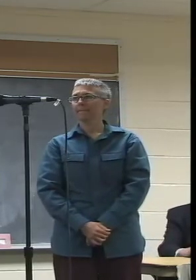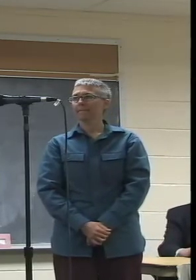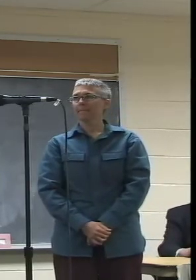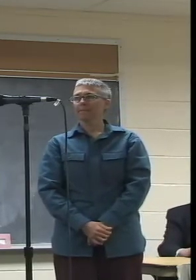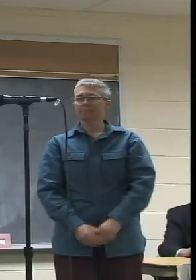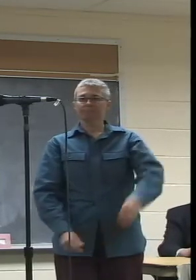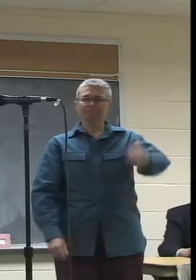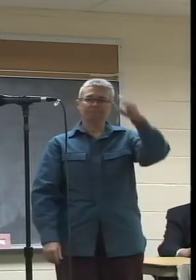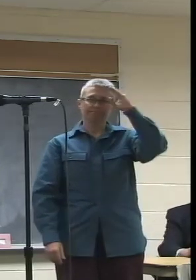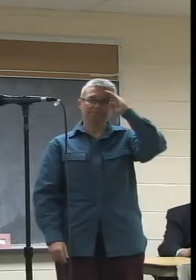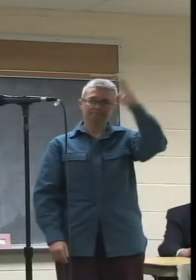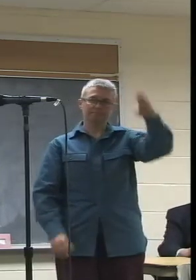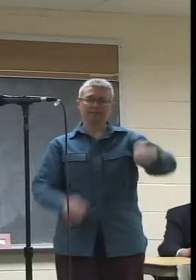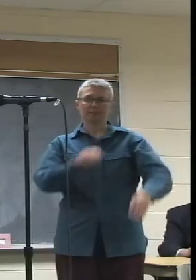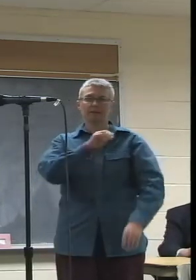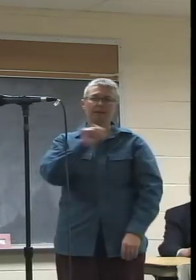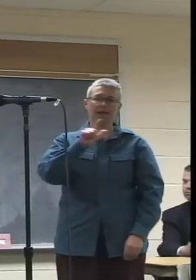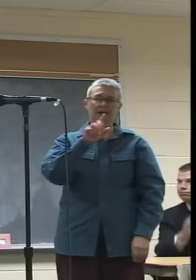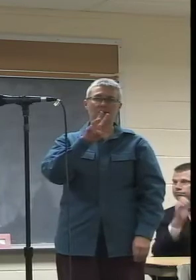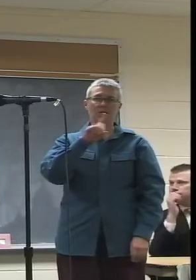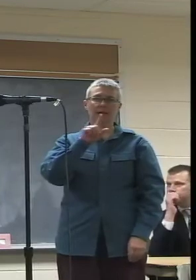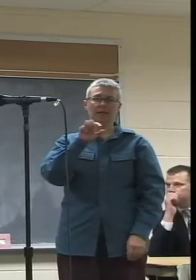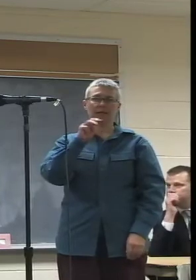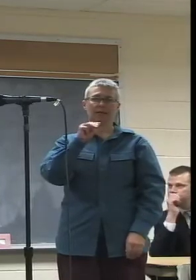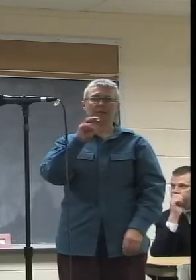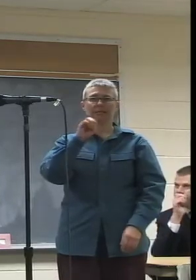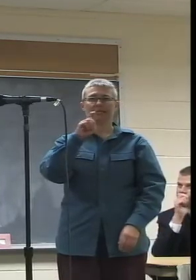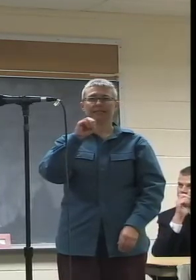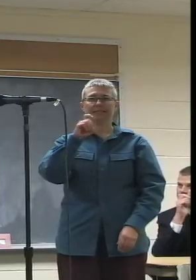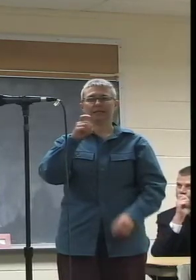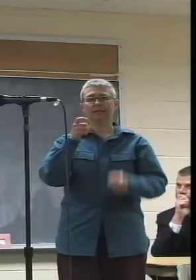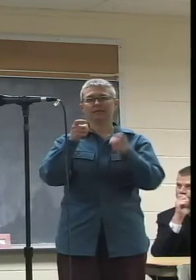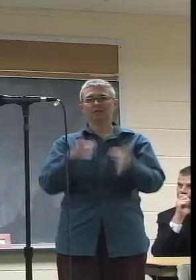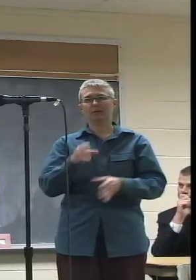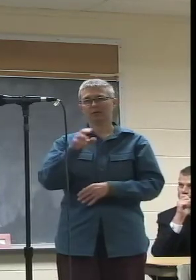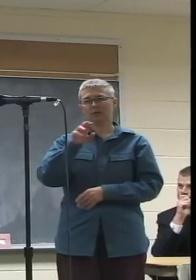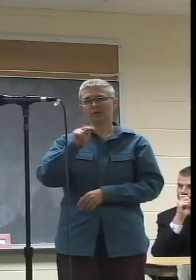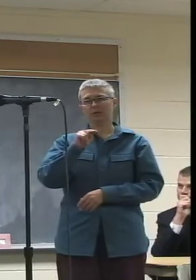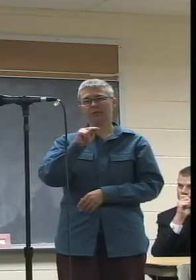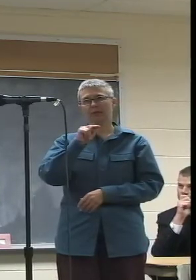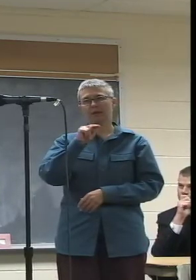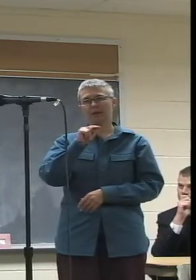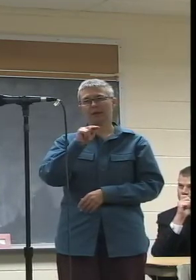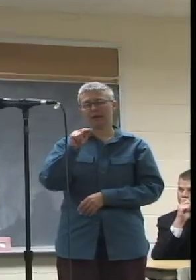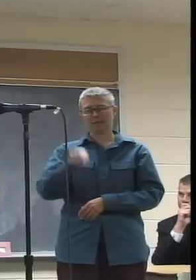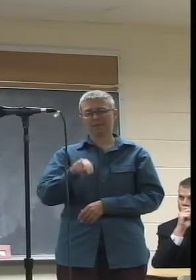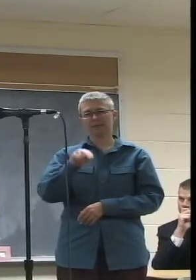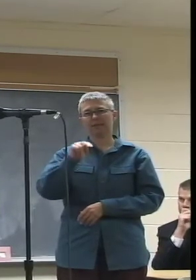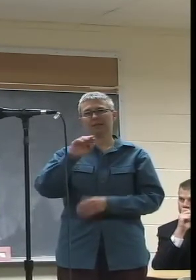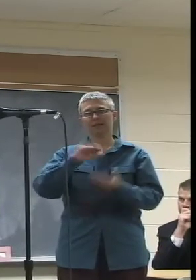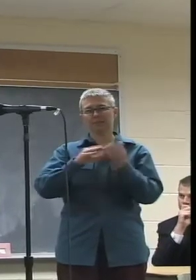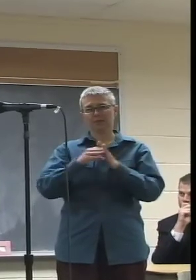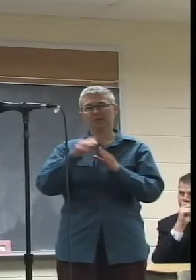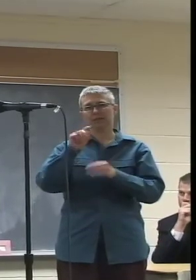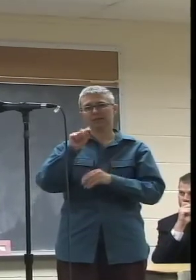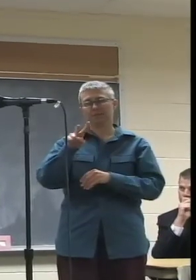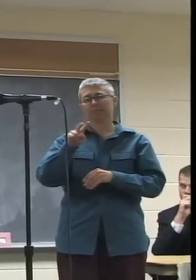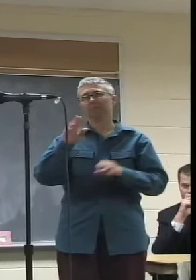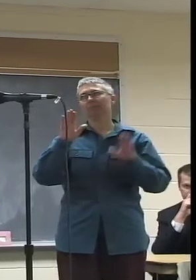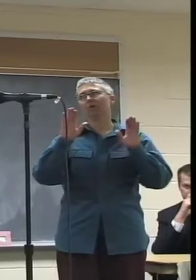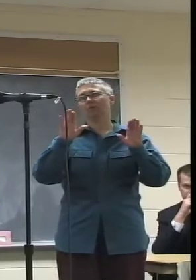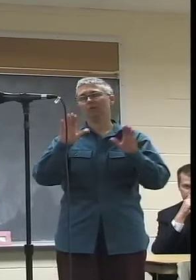Hello, I'm Al Williams. I'm the Executive Director of Northampton Community Television. It's tremendous to see this kind of support